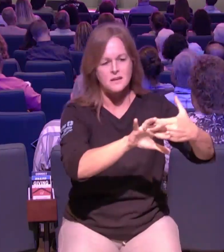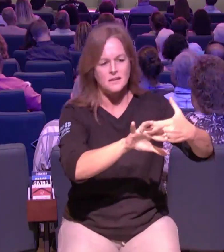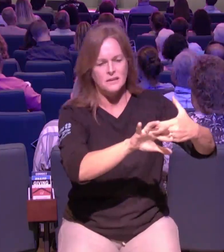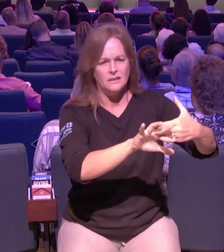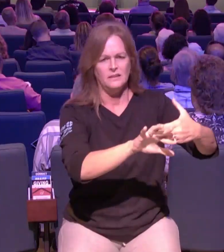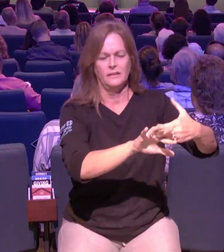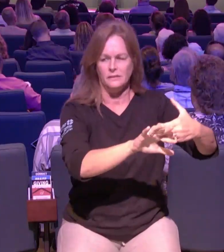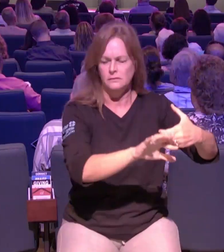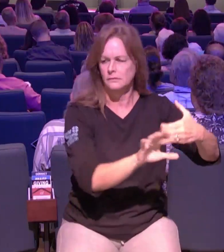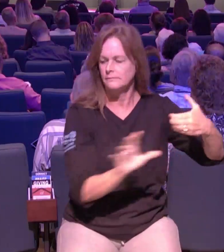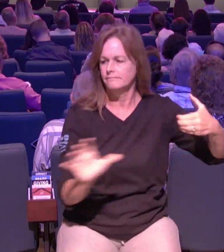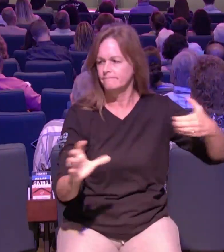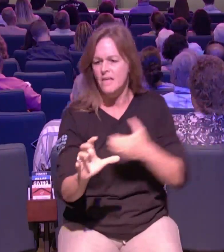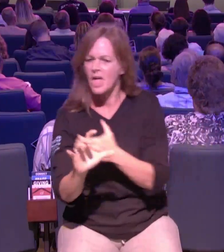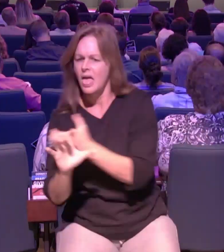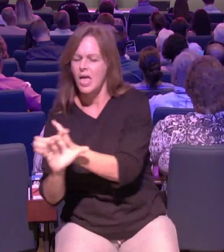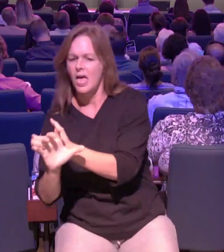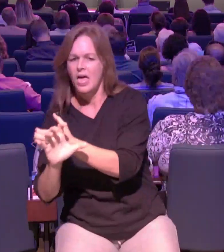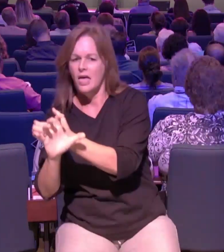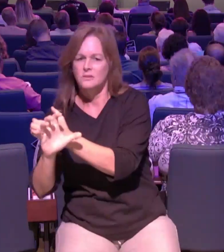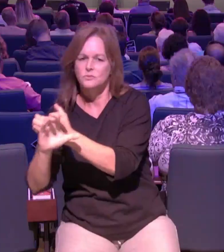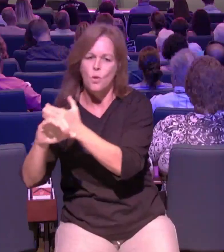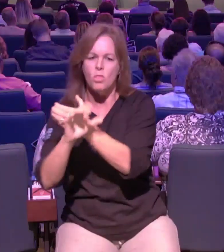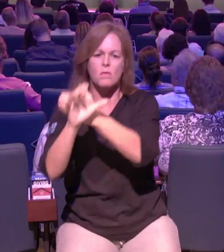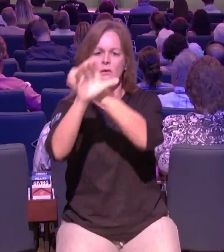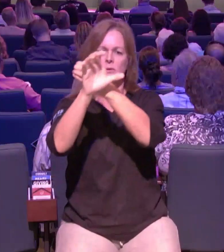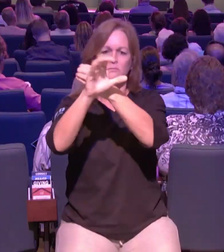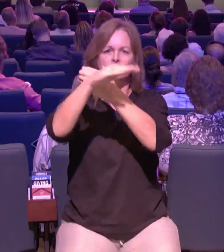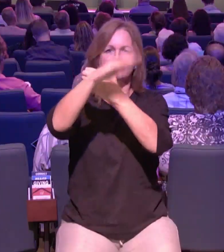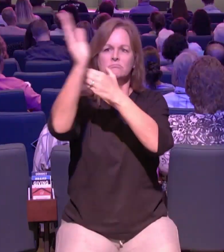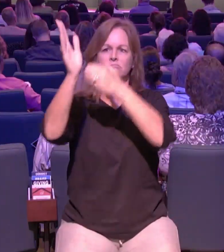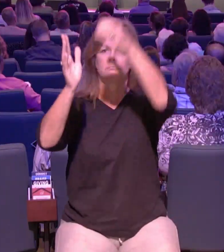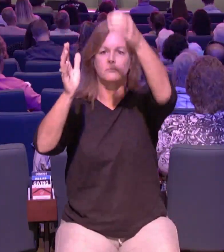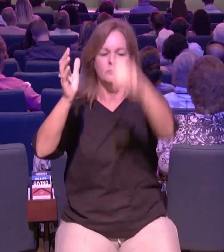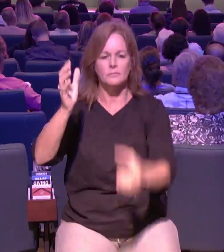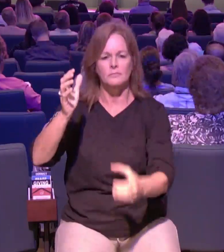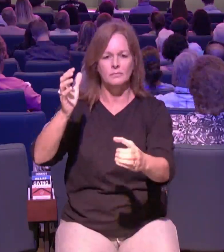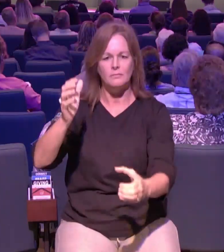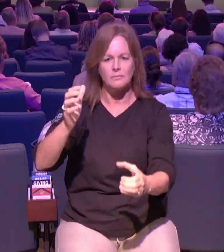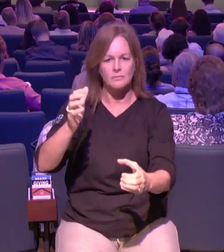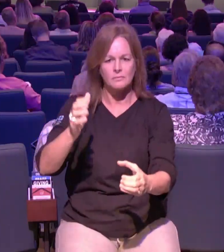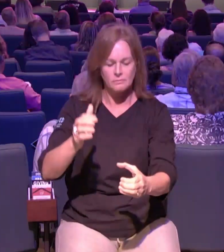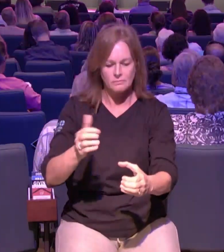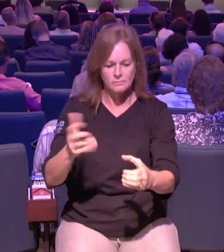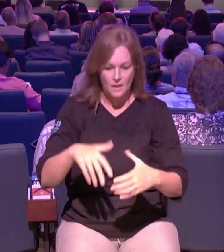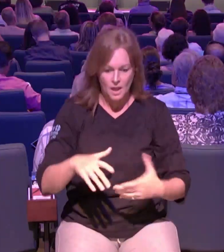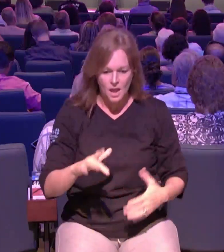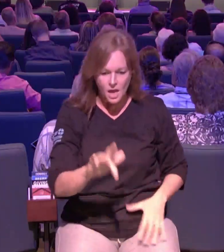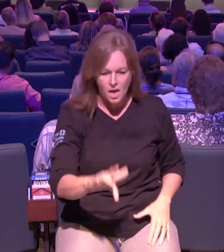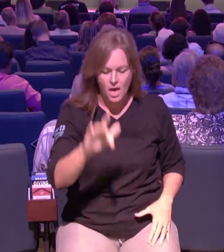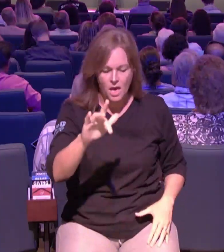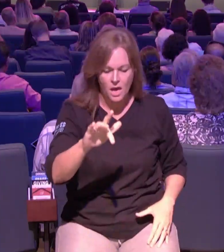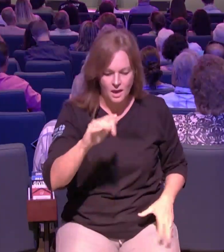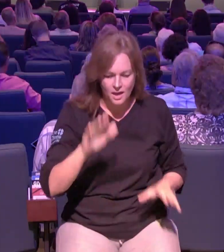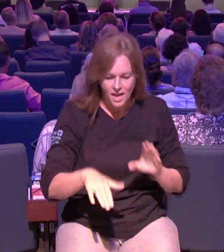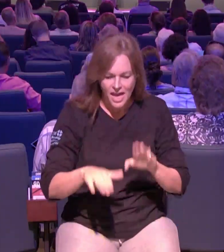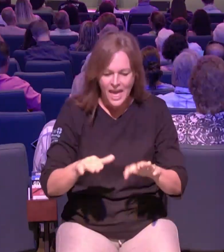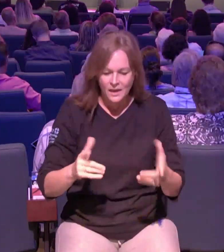it says jesus goes on to say but i want you to know that the son of man has authority on earth to forgive sins so he said to the man i tell you get up